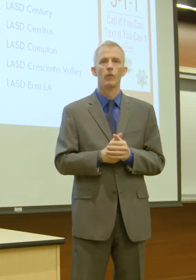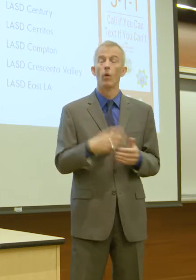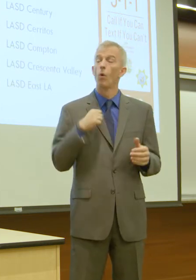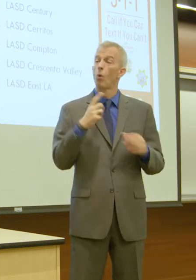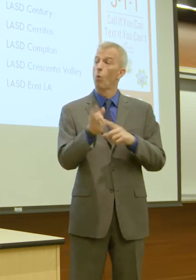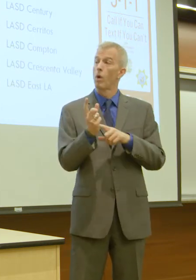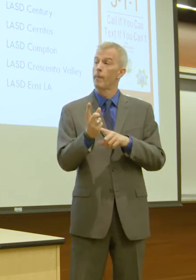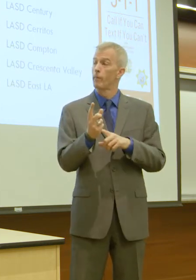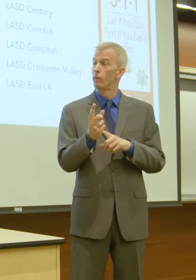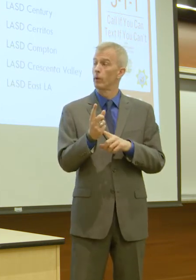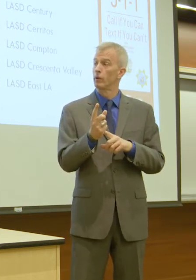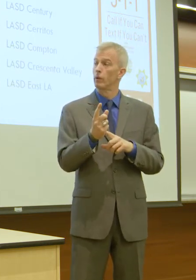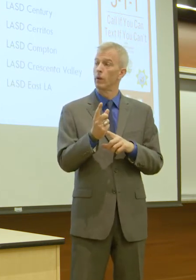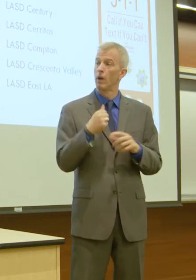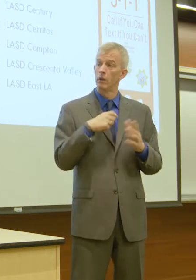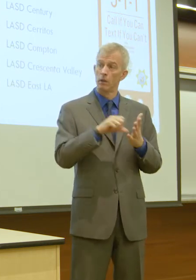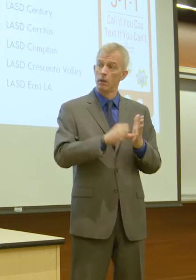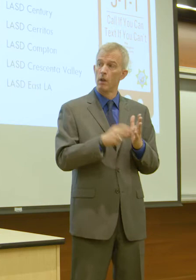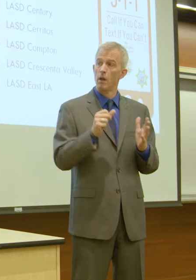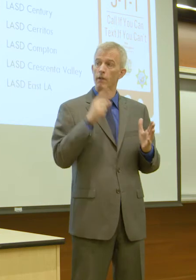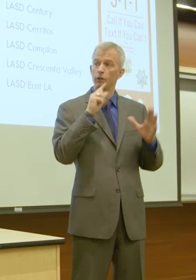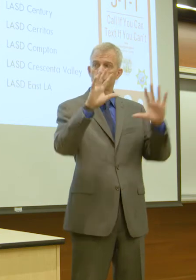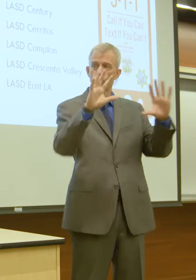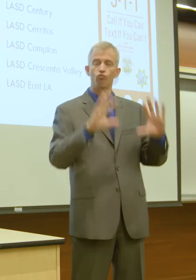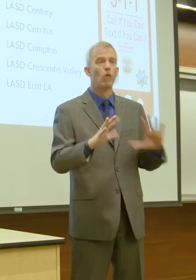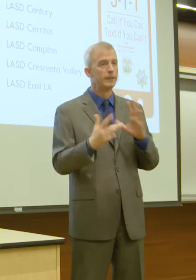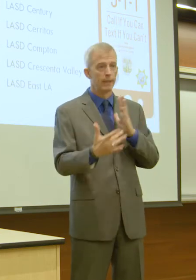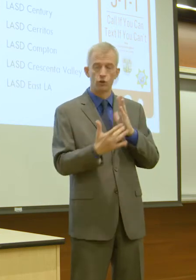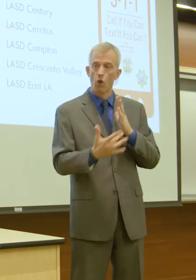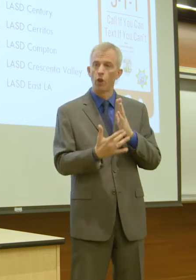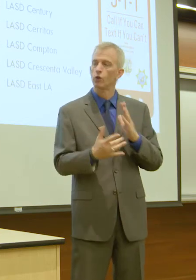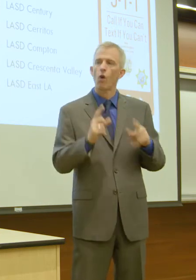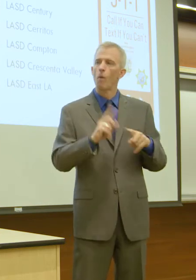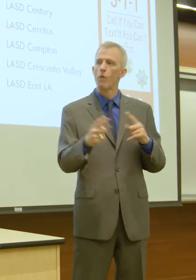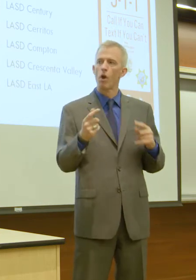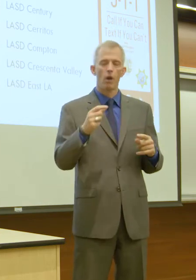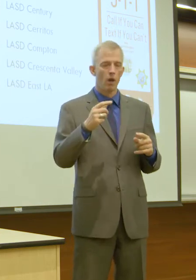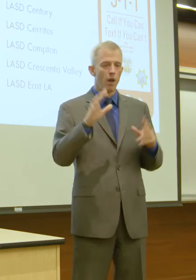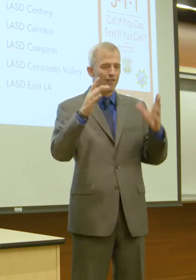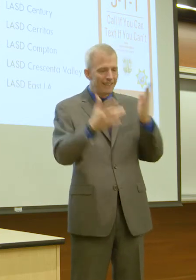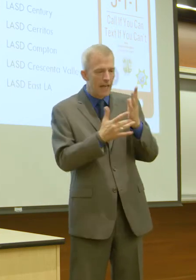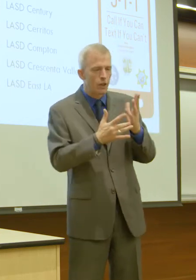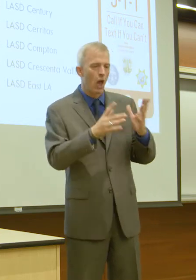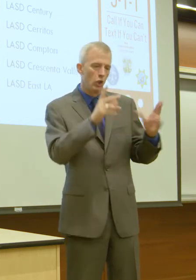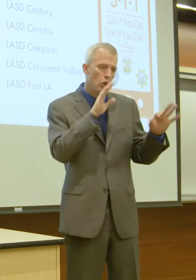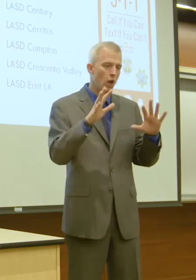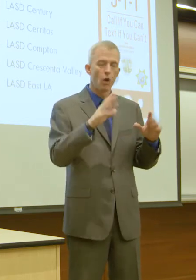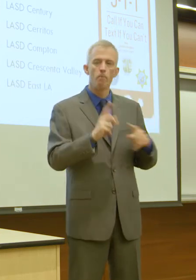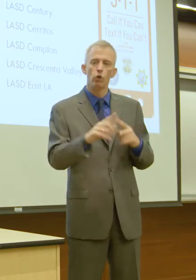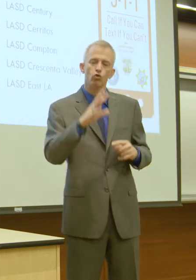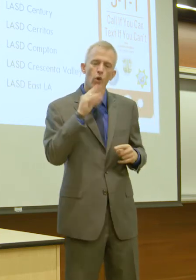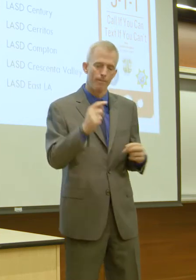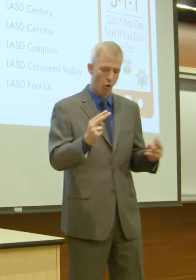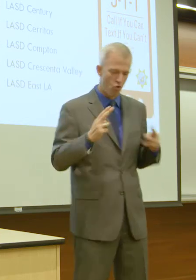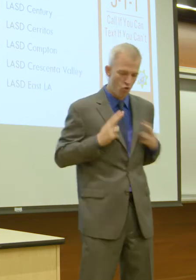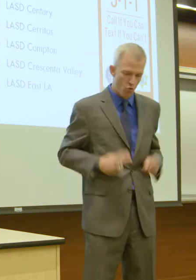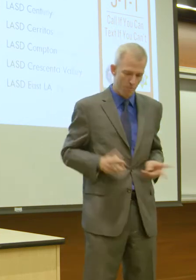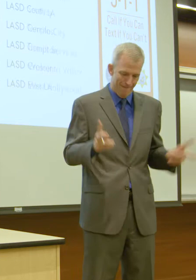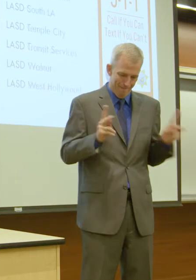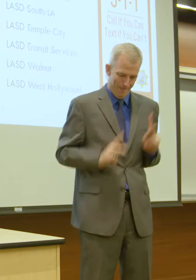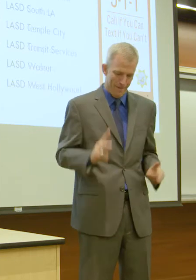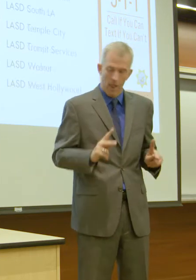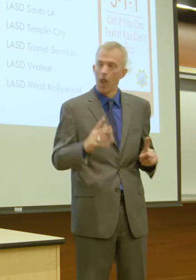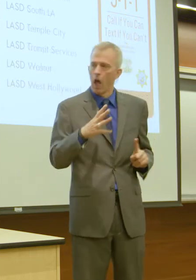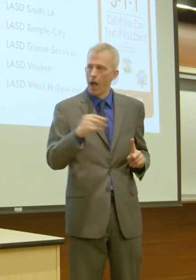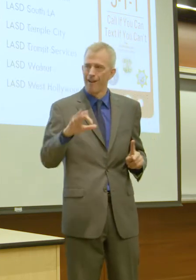here, stop for one moment, to point out that this is great technology, but there are human beings behind it. And there are 911 operators who are